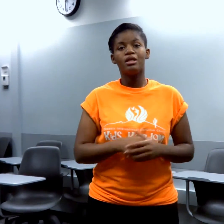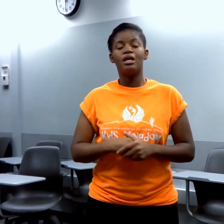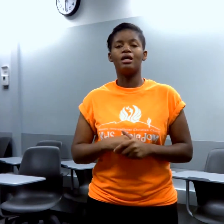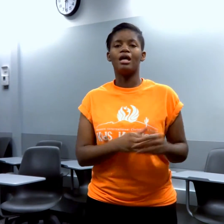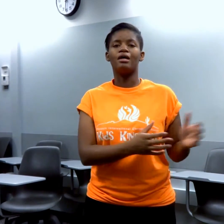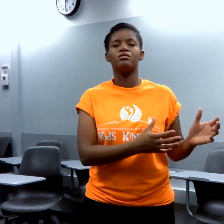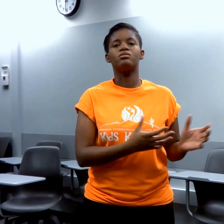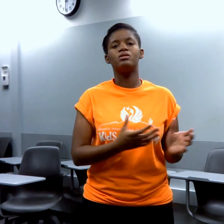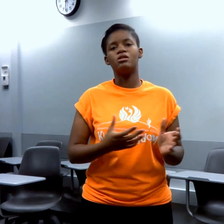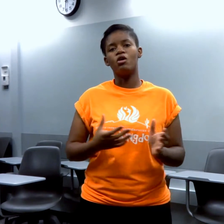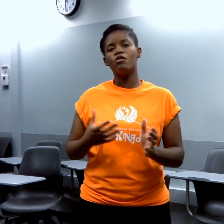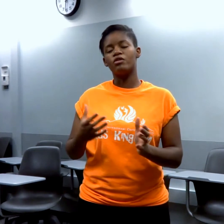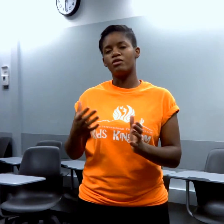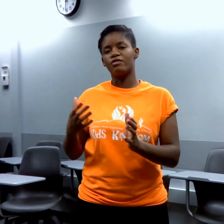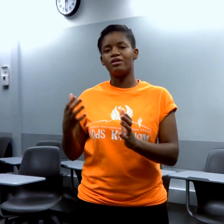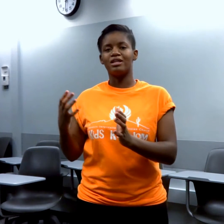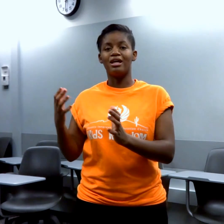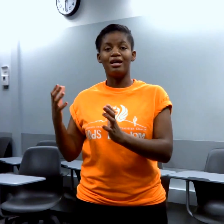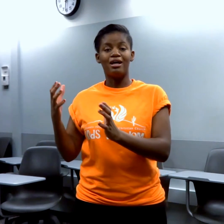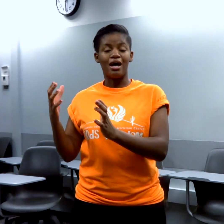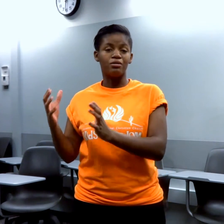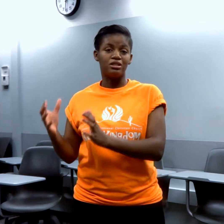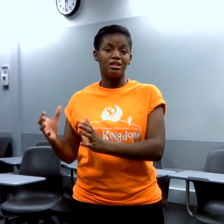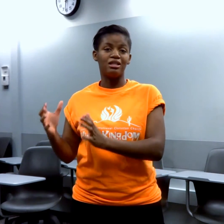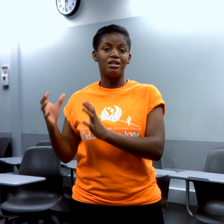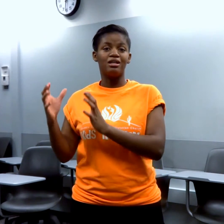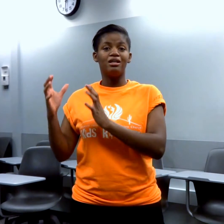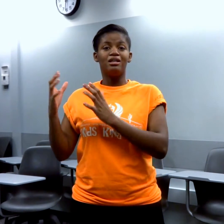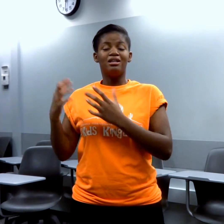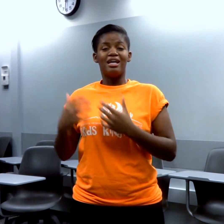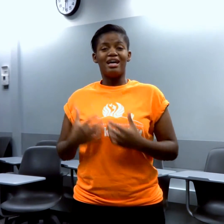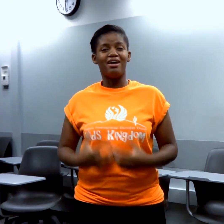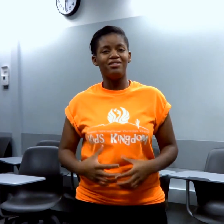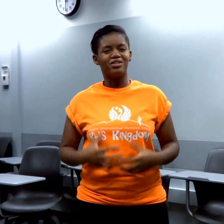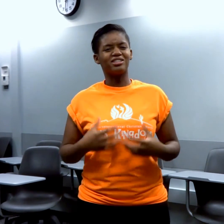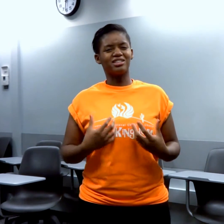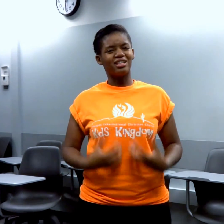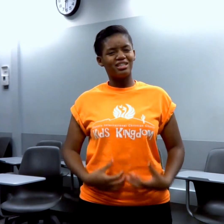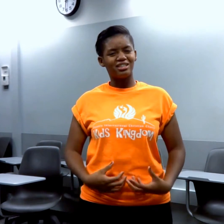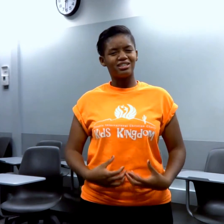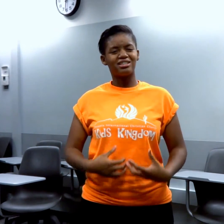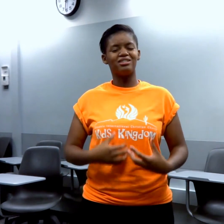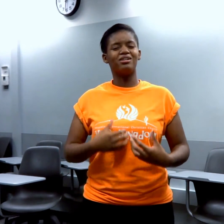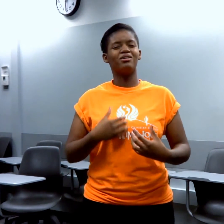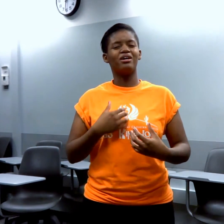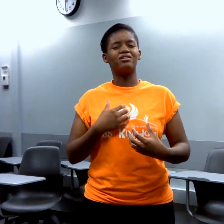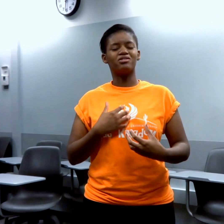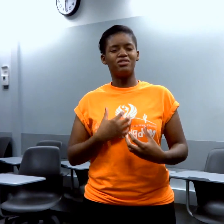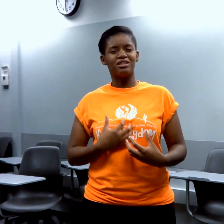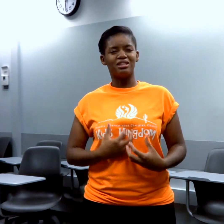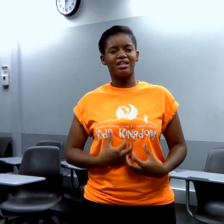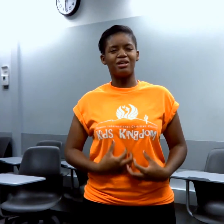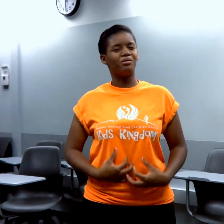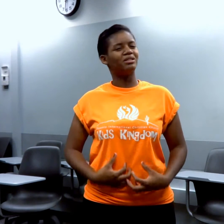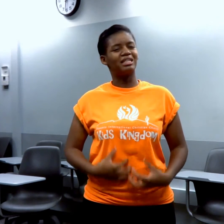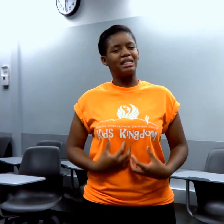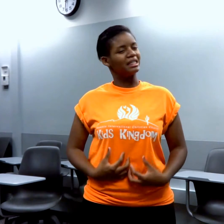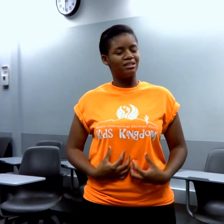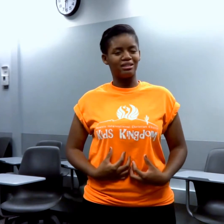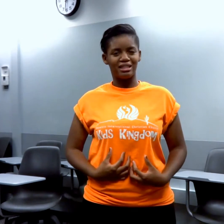And I was switching over and found that I was getting heavier sluggish, you know, I was feeling like I wasn't clean on the